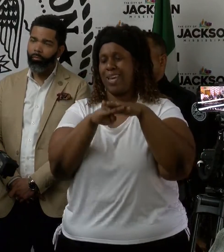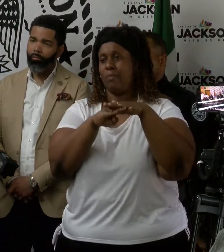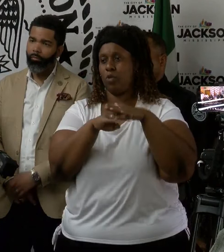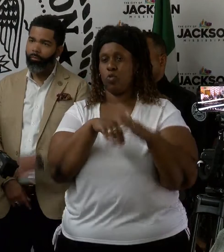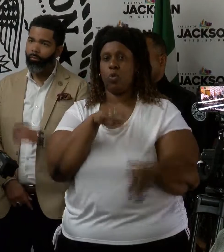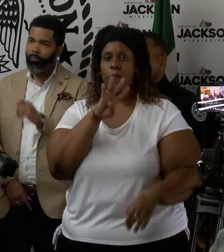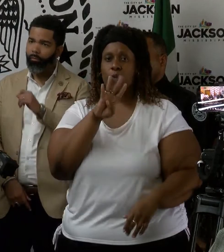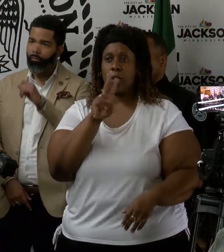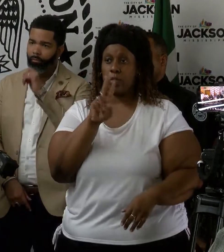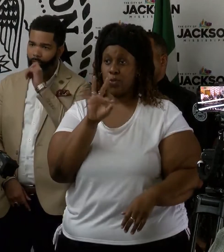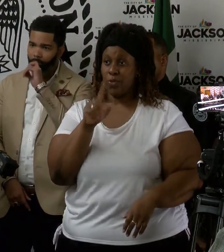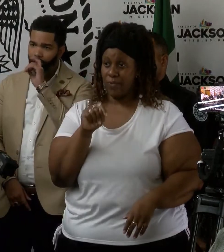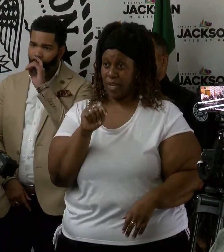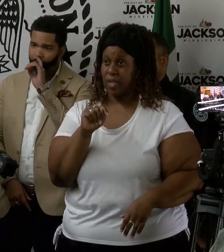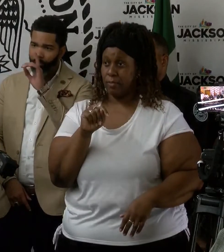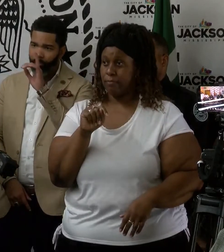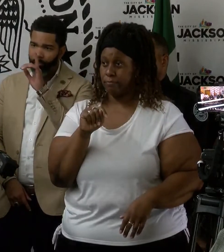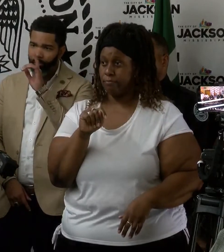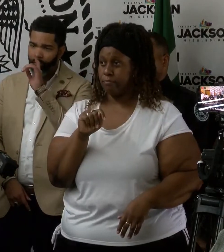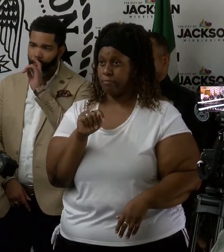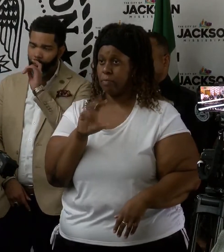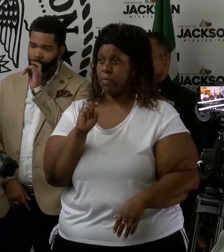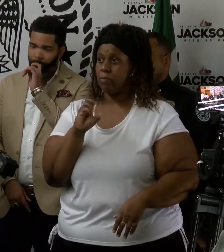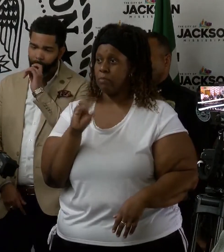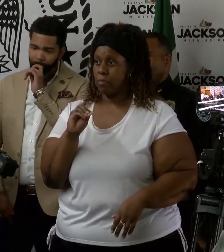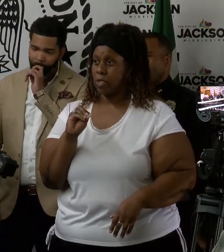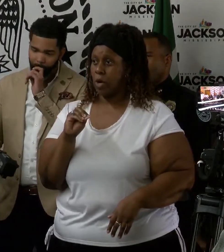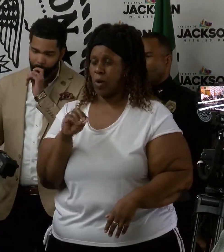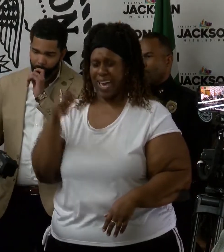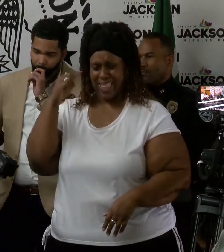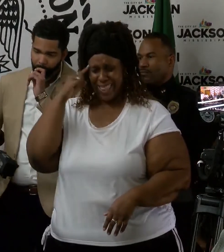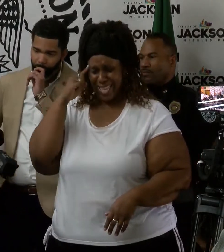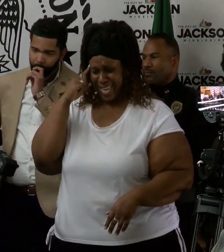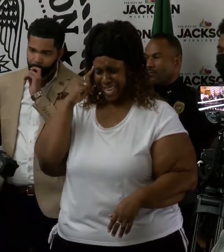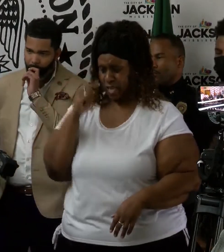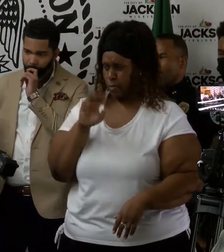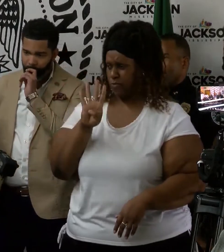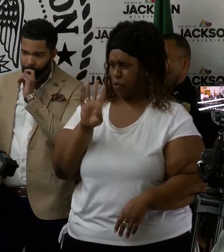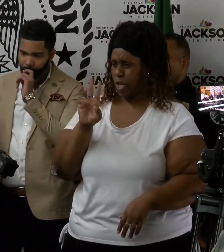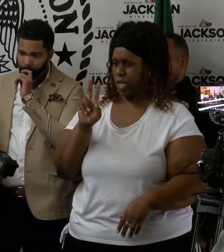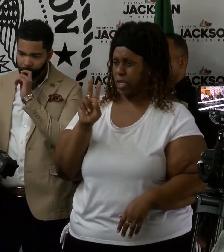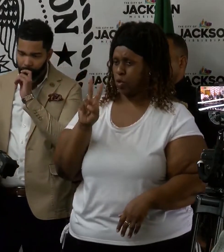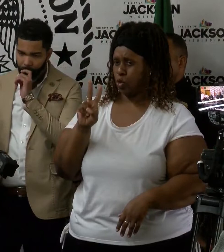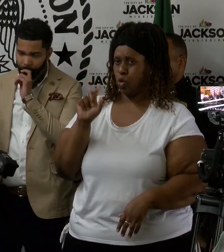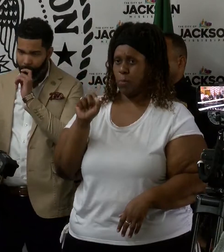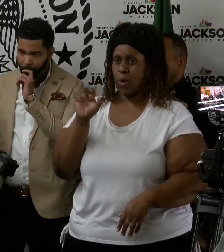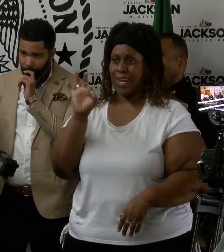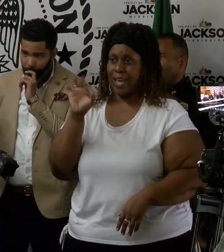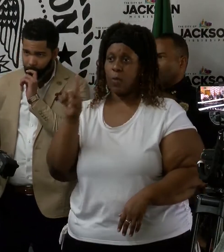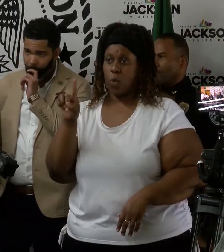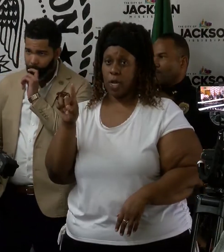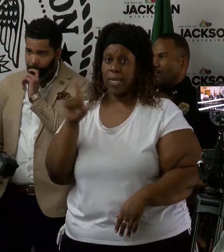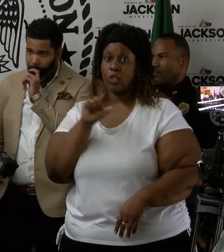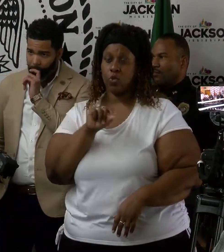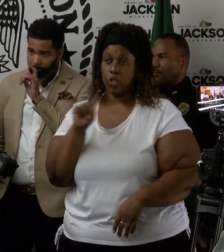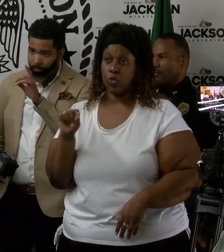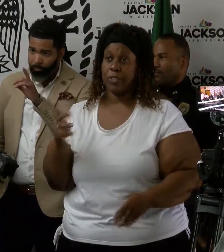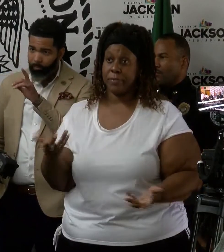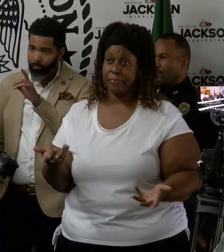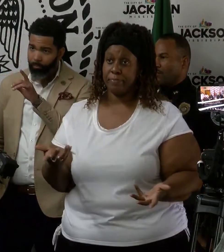42 feet approximately. So and it got up to 42 point nine one back in 2020.